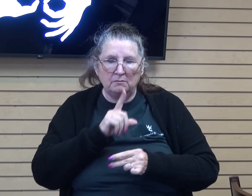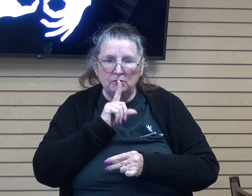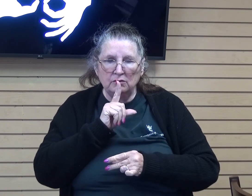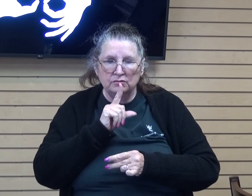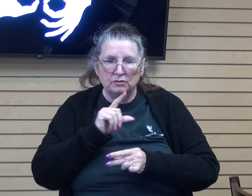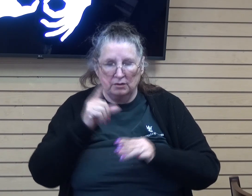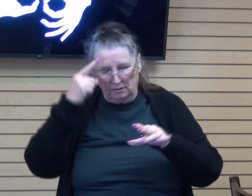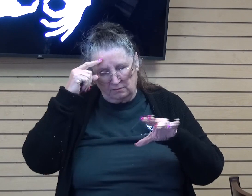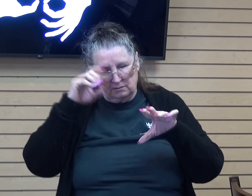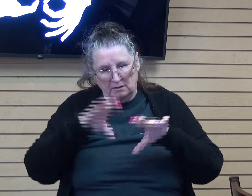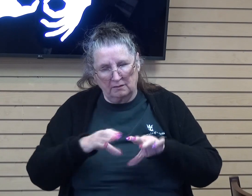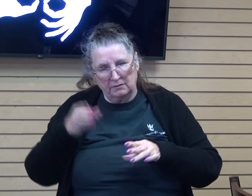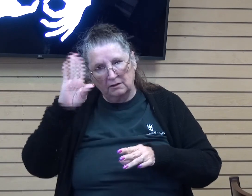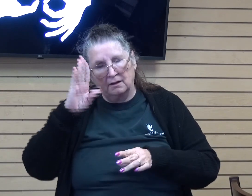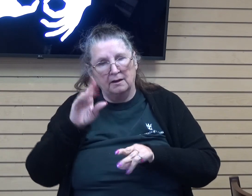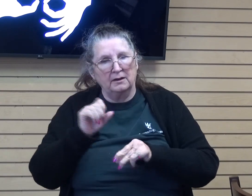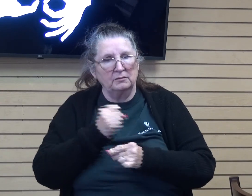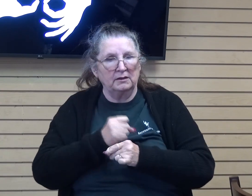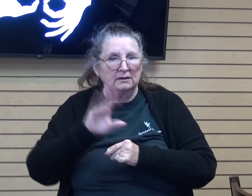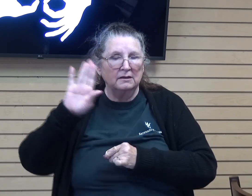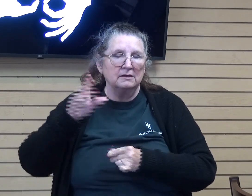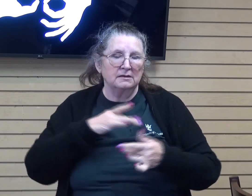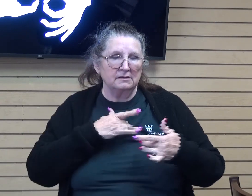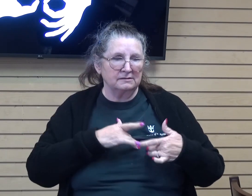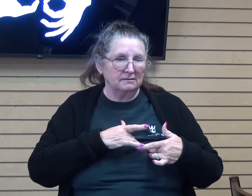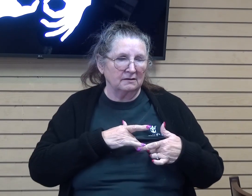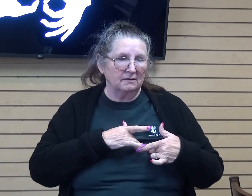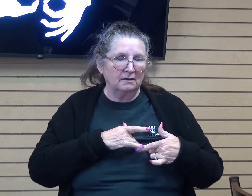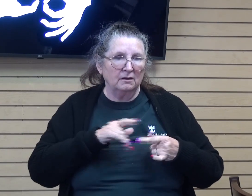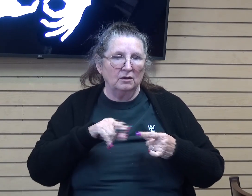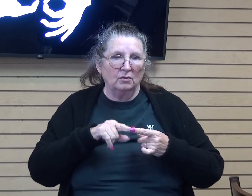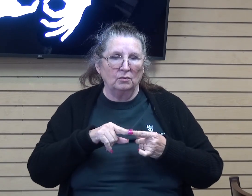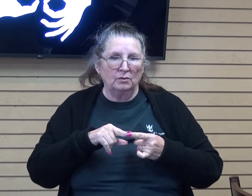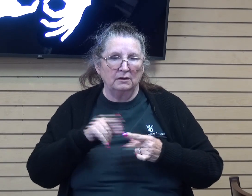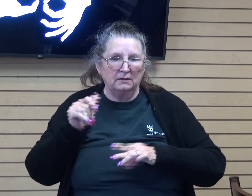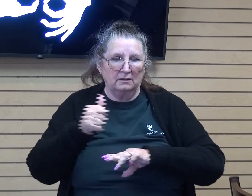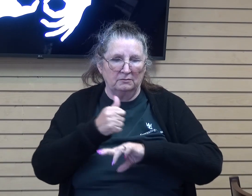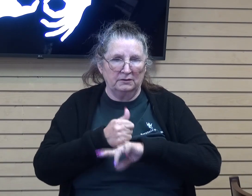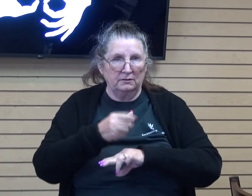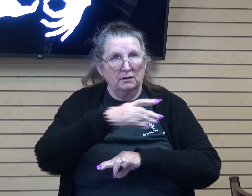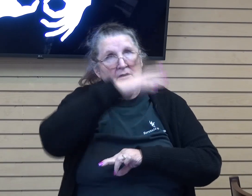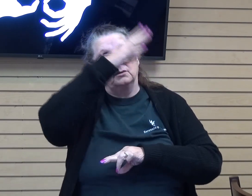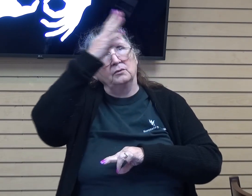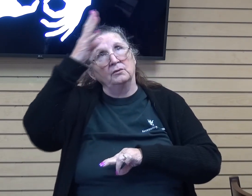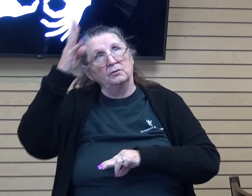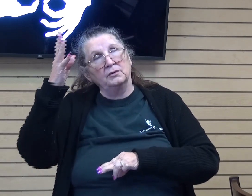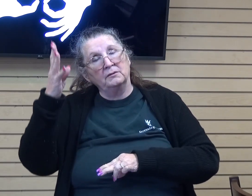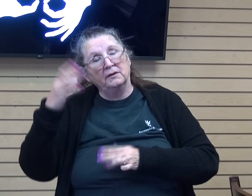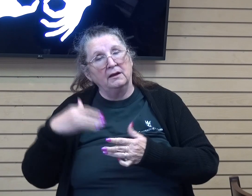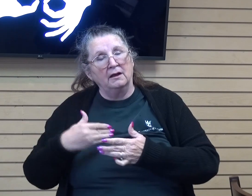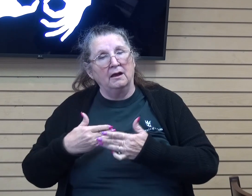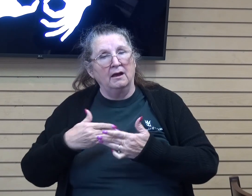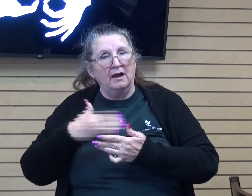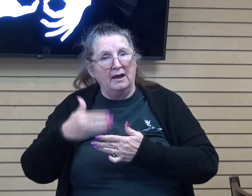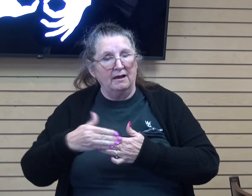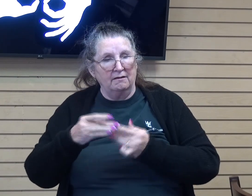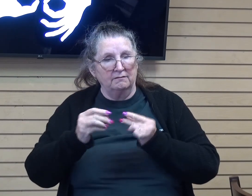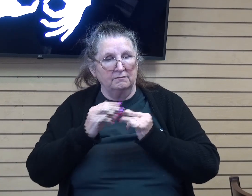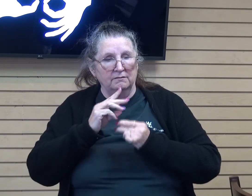that God made in his heart, that when he placed the rainbow in the sky after the flood still holds for us today,